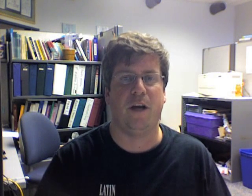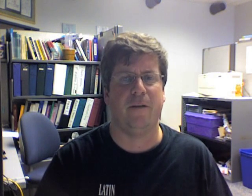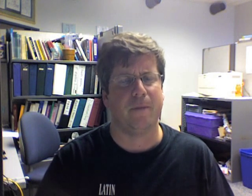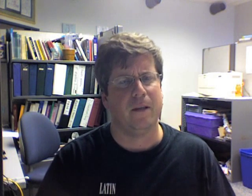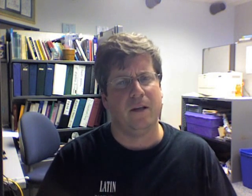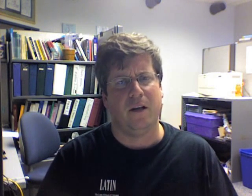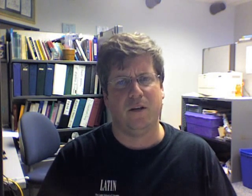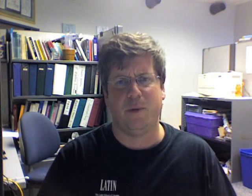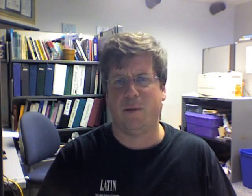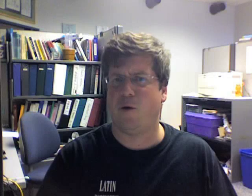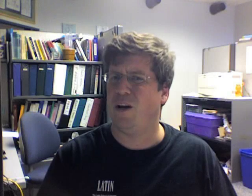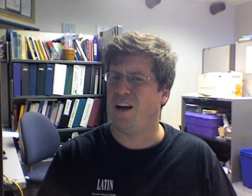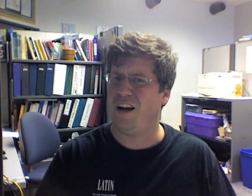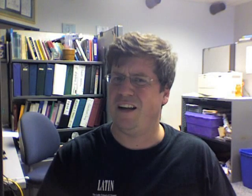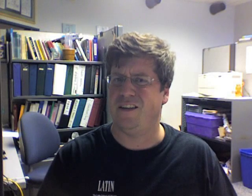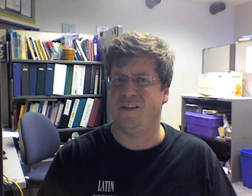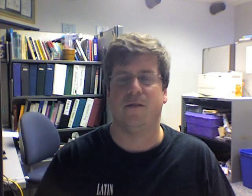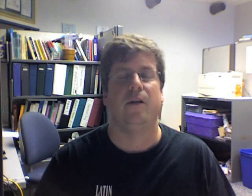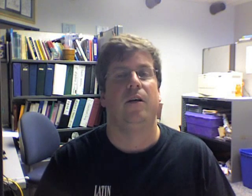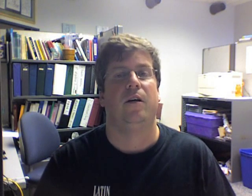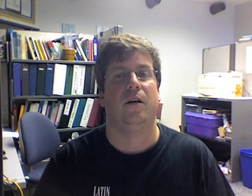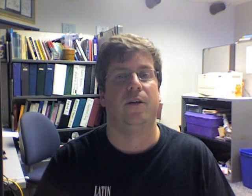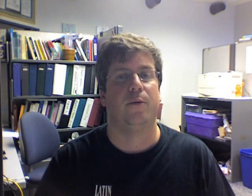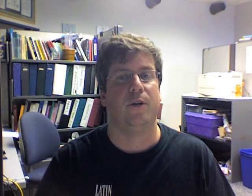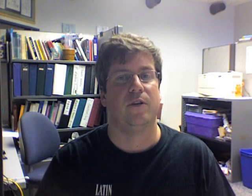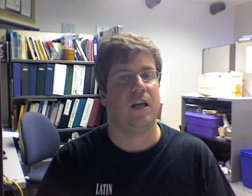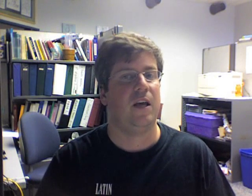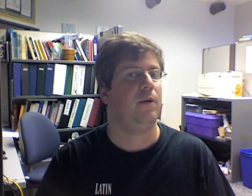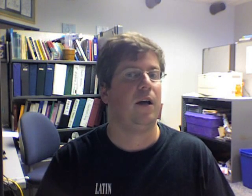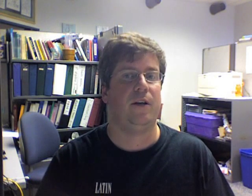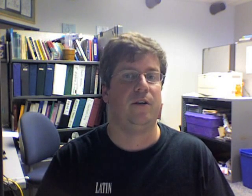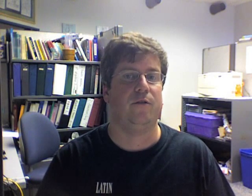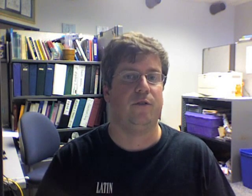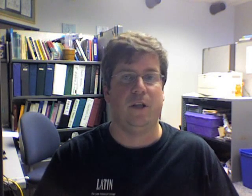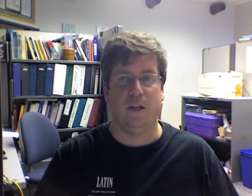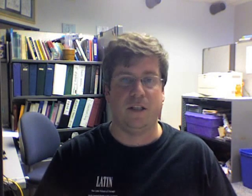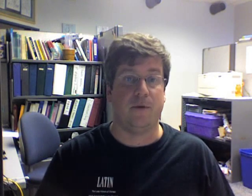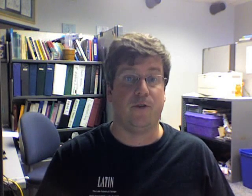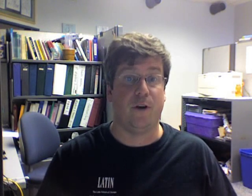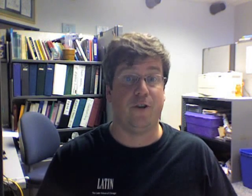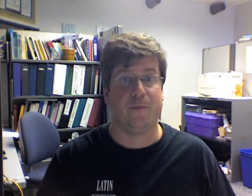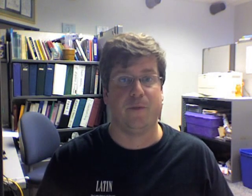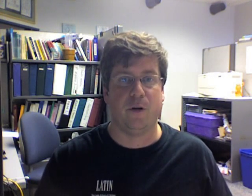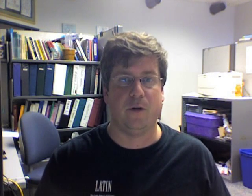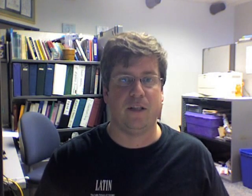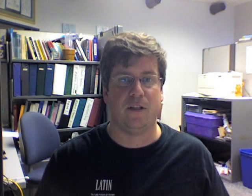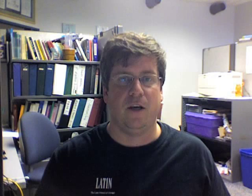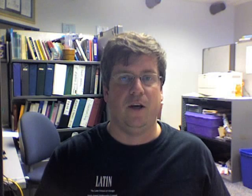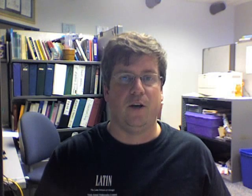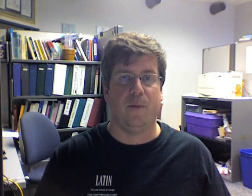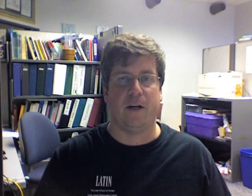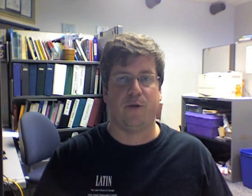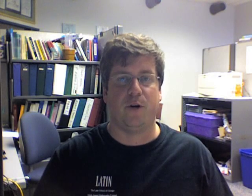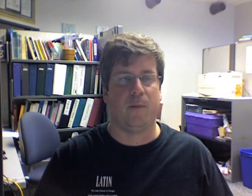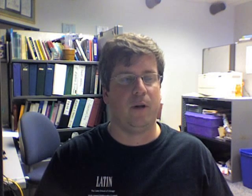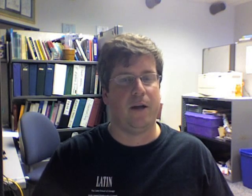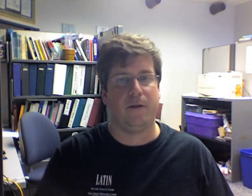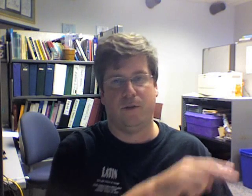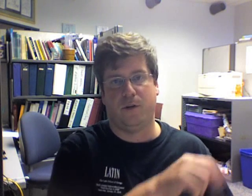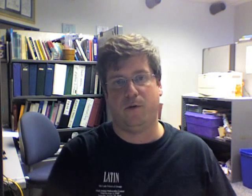a little bit about what I is, uh, through the same kind of demonstration. So let's go back to our number line. So,